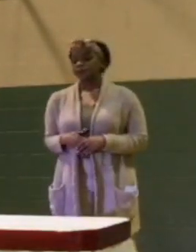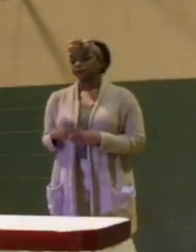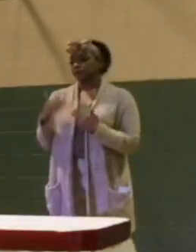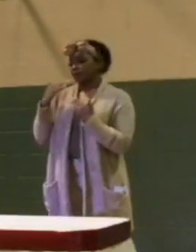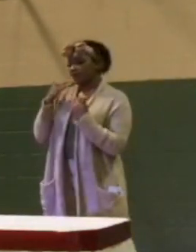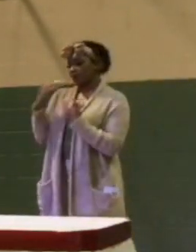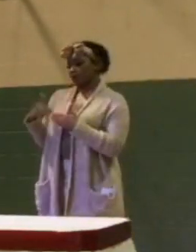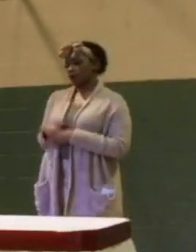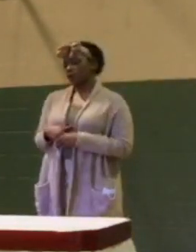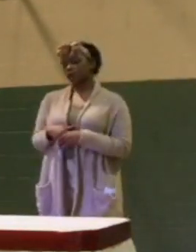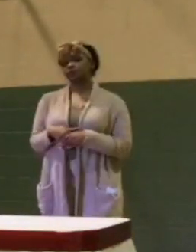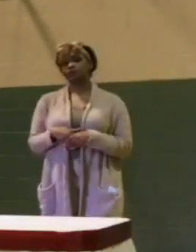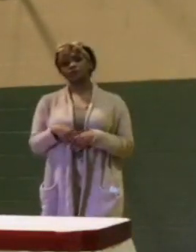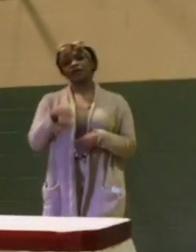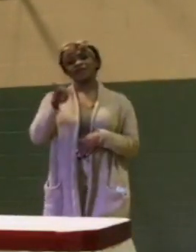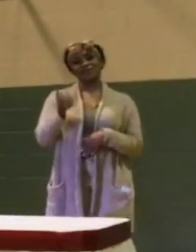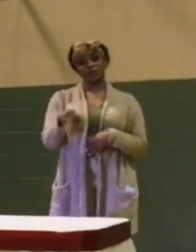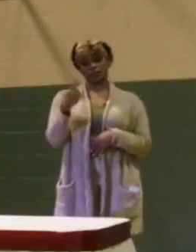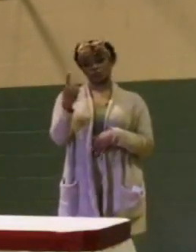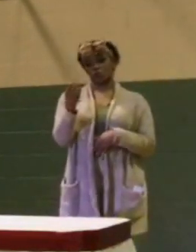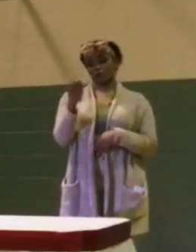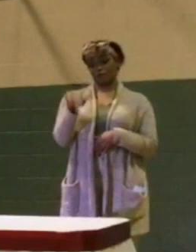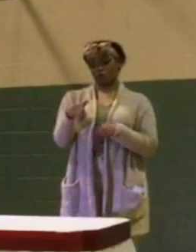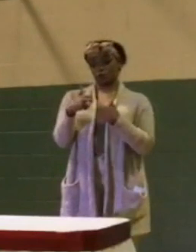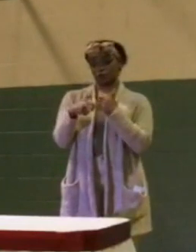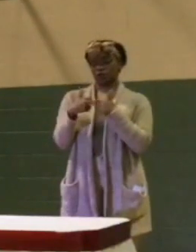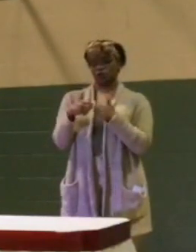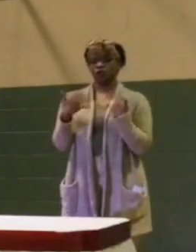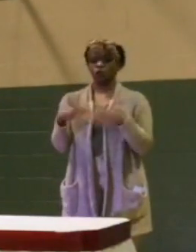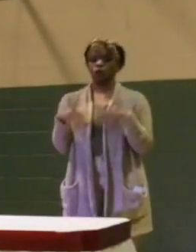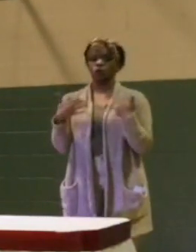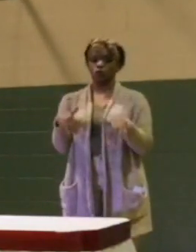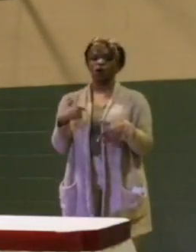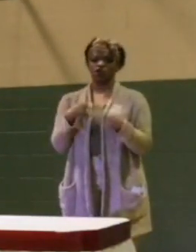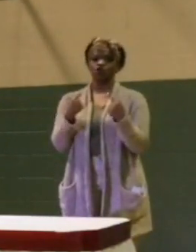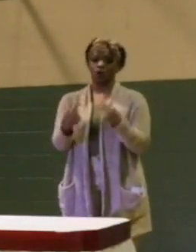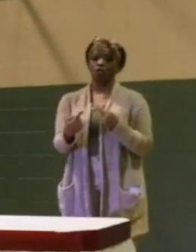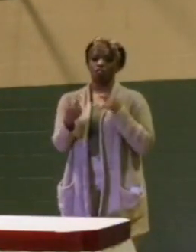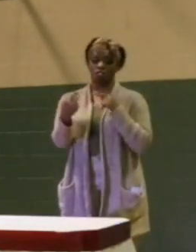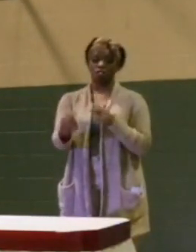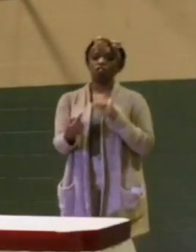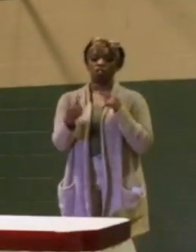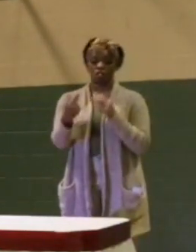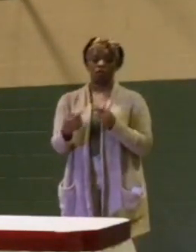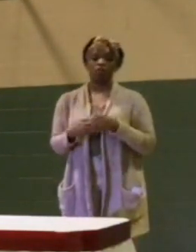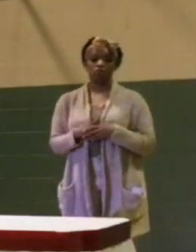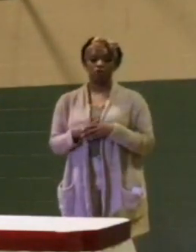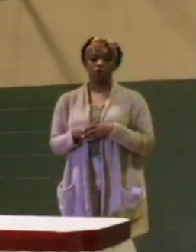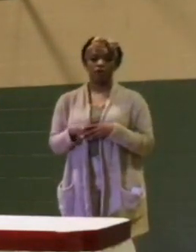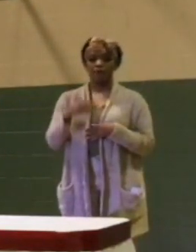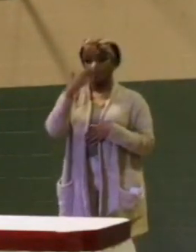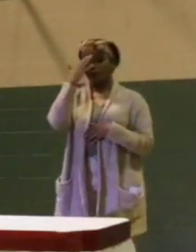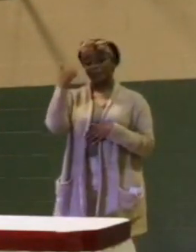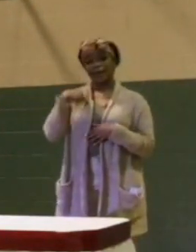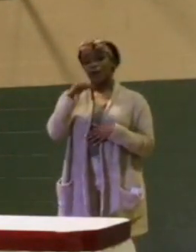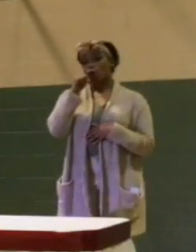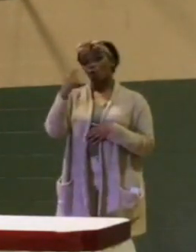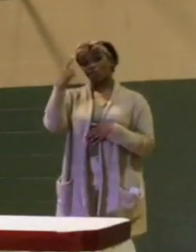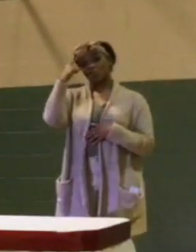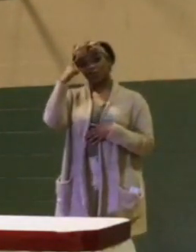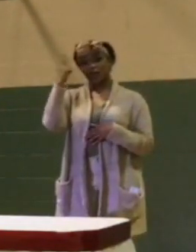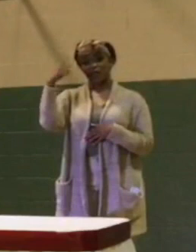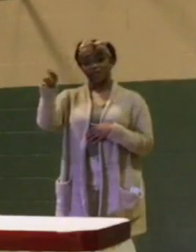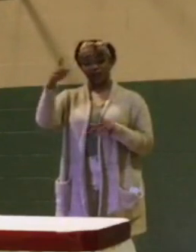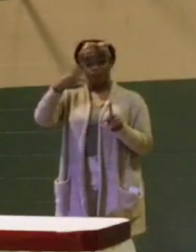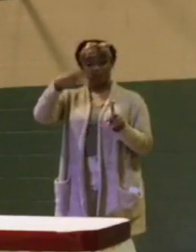This is one of those issues that has really, really been a struggle because I don't think the forfeiture of a car, I don't think